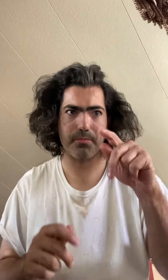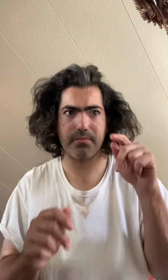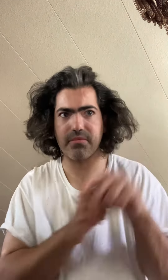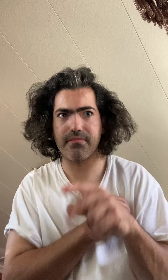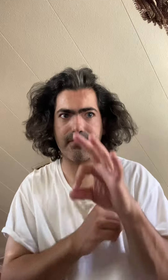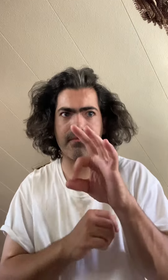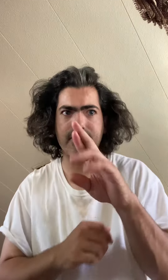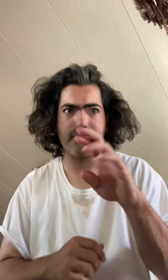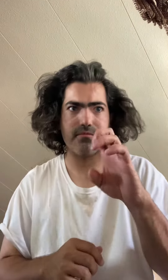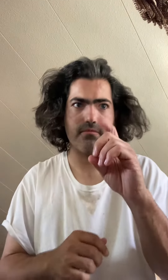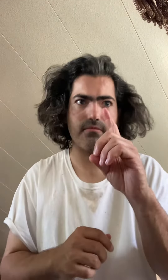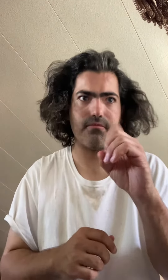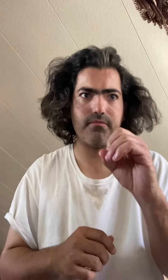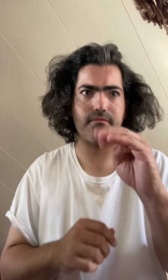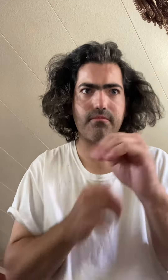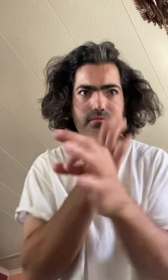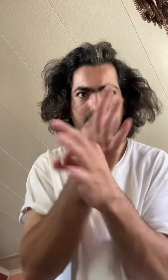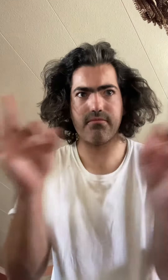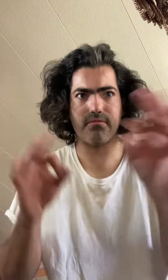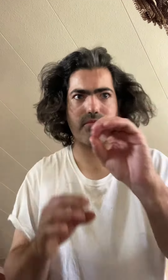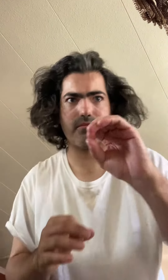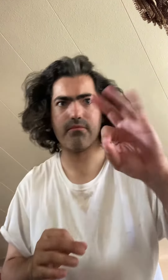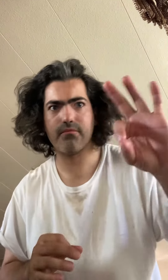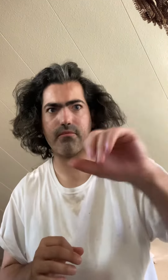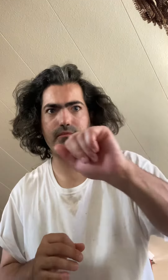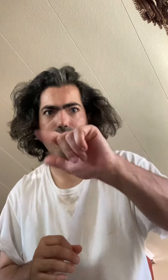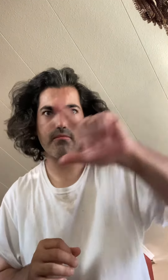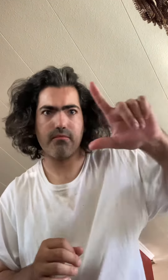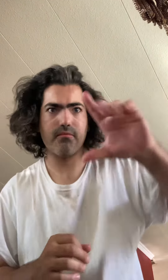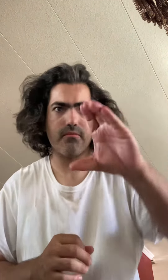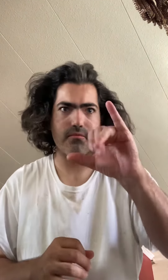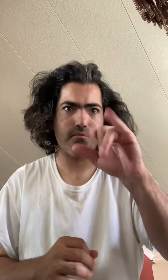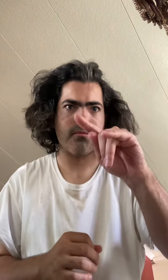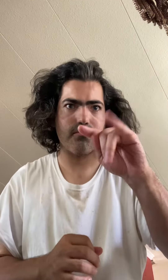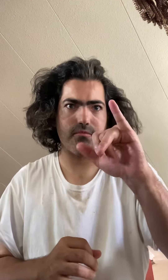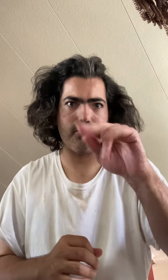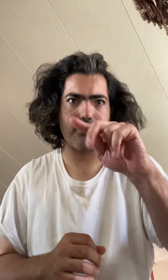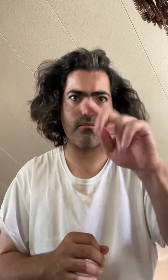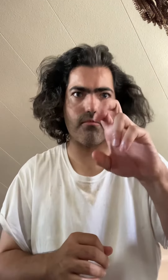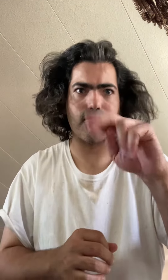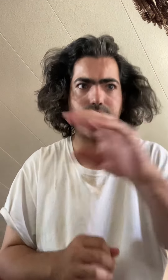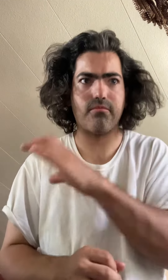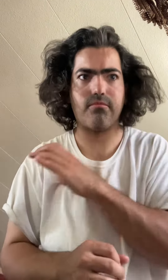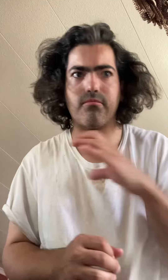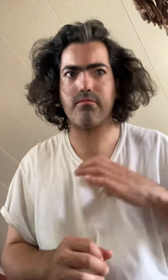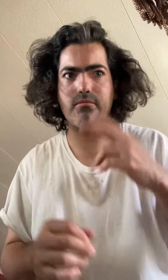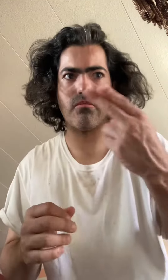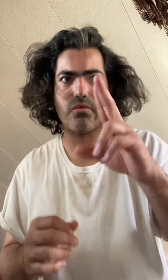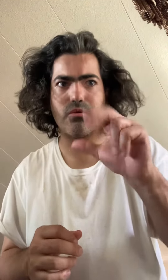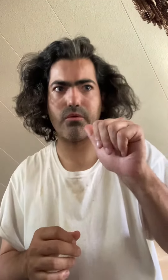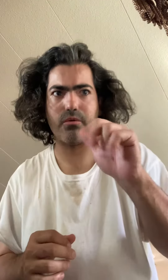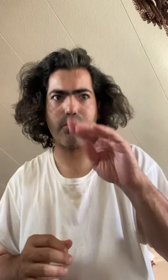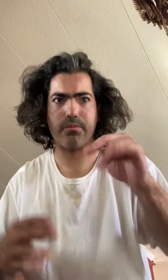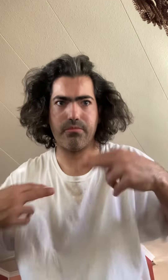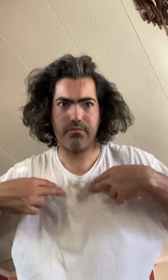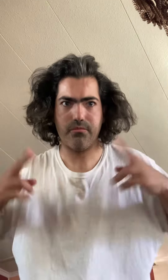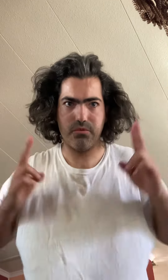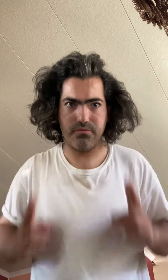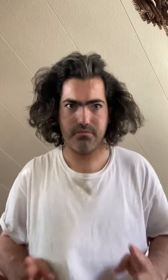Innovative scoliosis treatment at Shriner's Children's The most amazing care in a few The summer of savings means options galore At